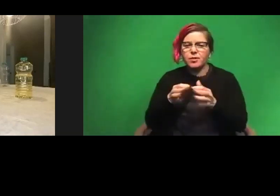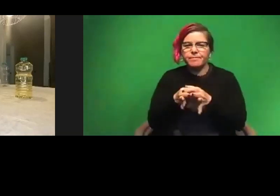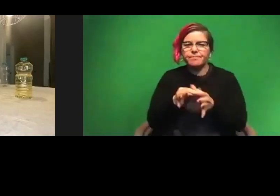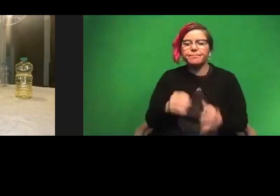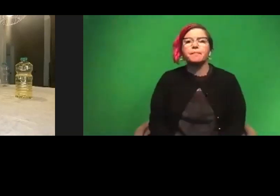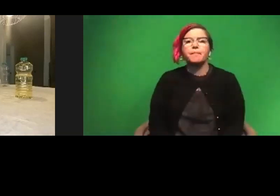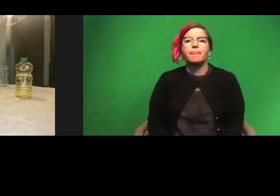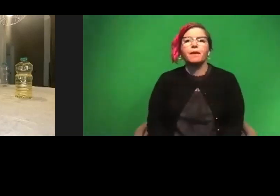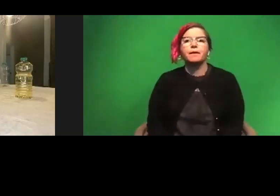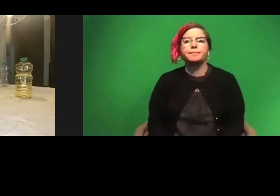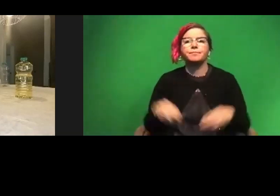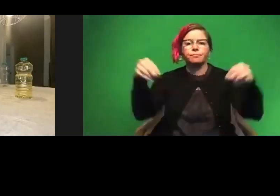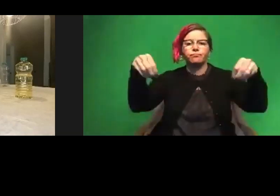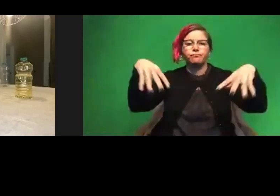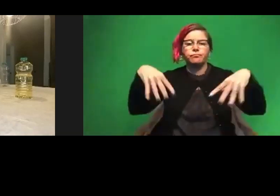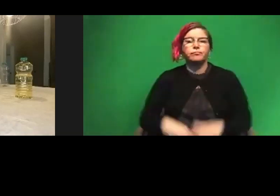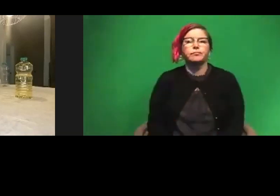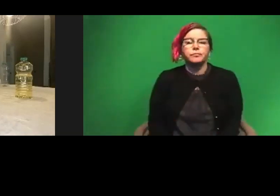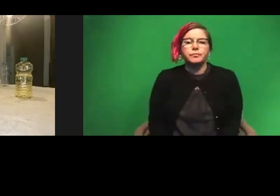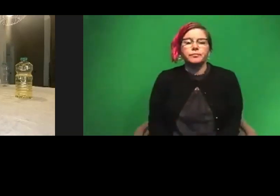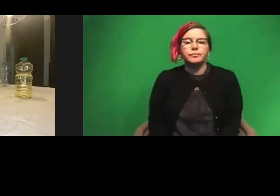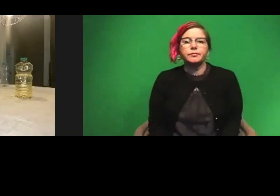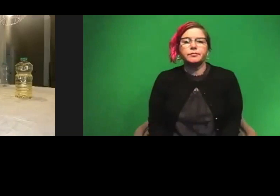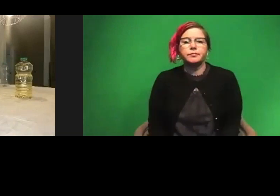And I'm going to add it to my lava lamps.